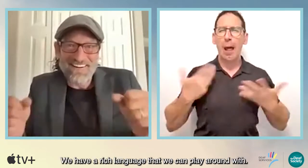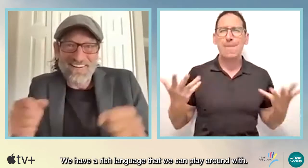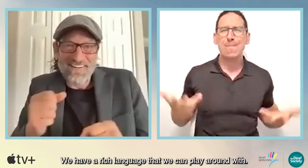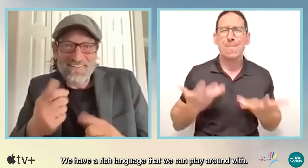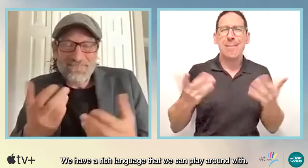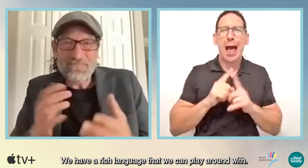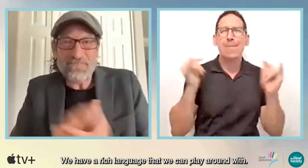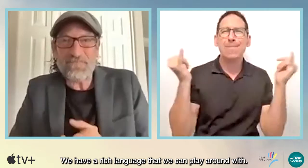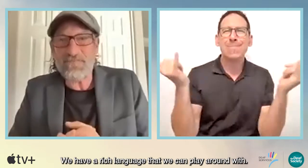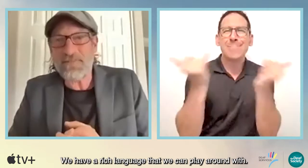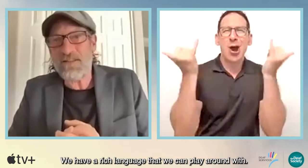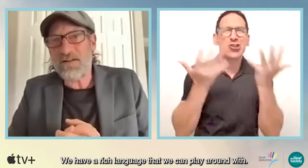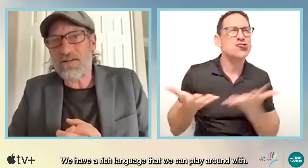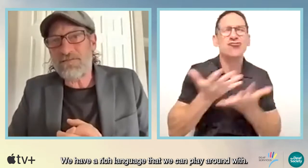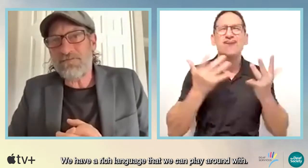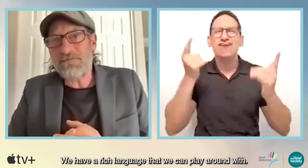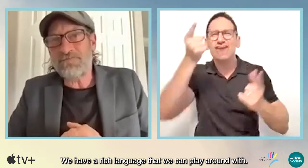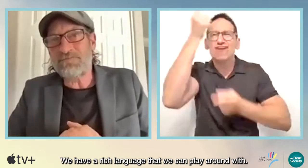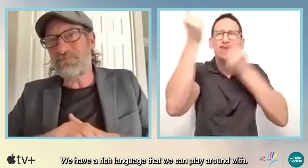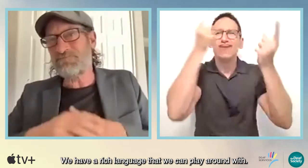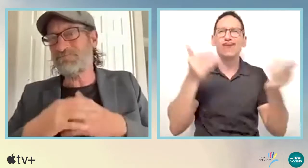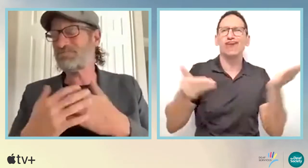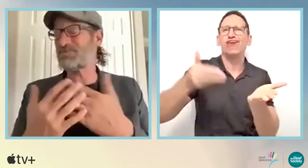have a rich language that we can play around with.